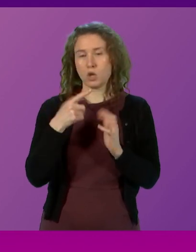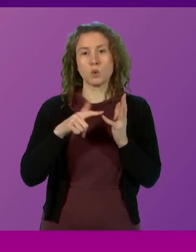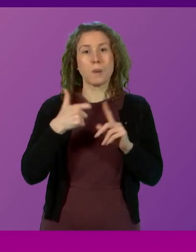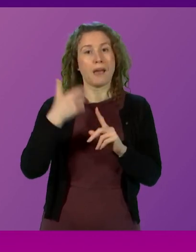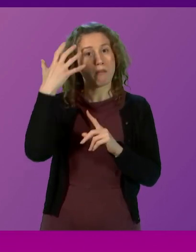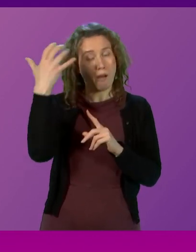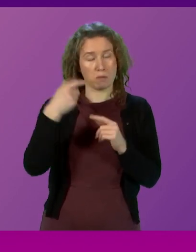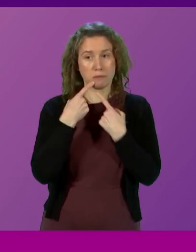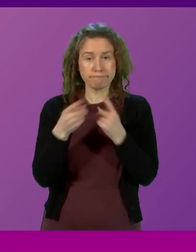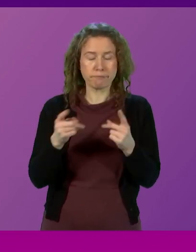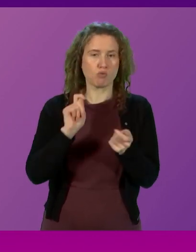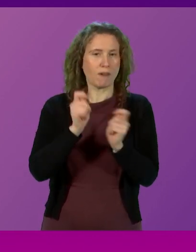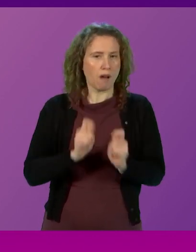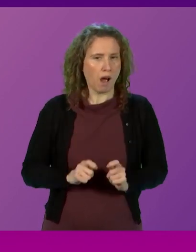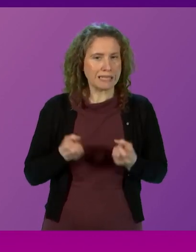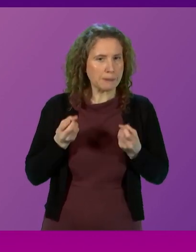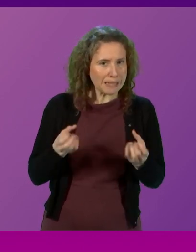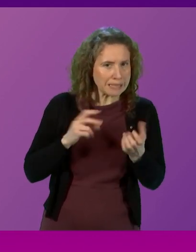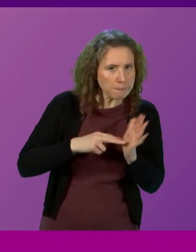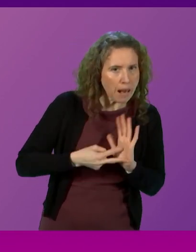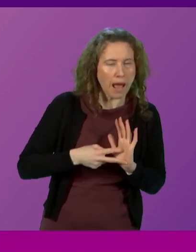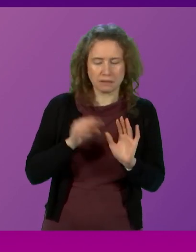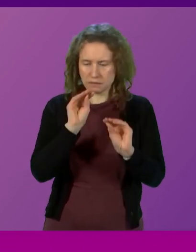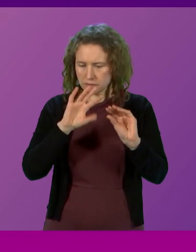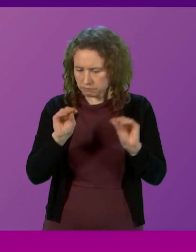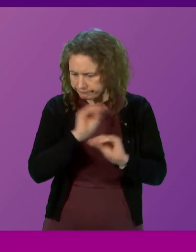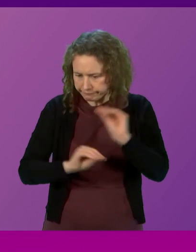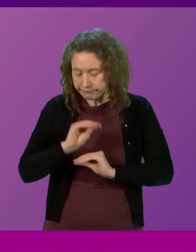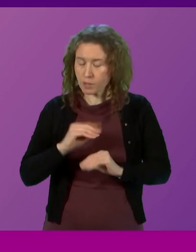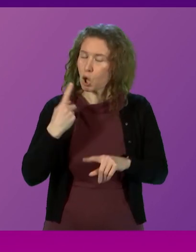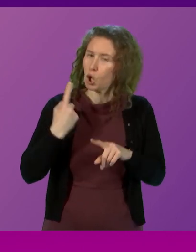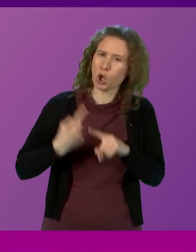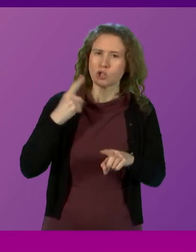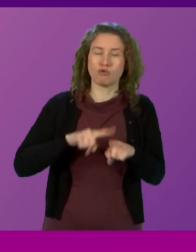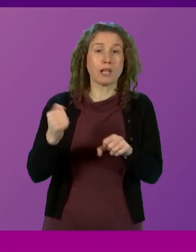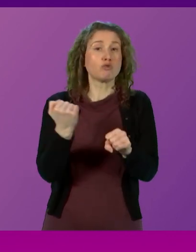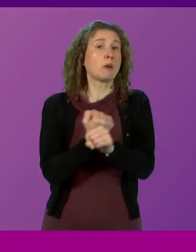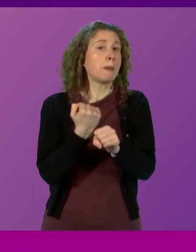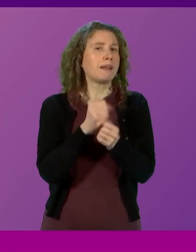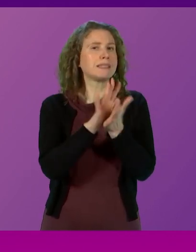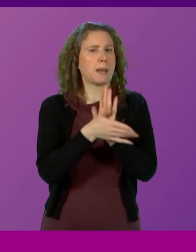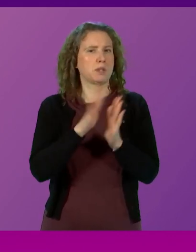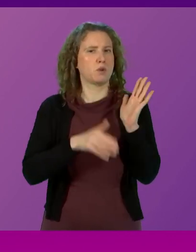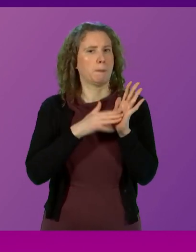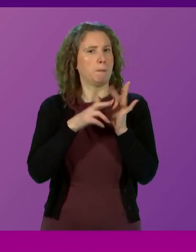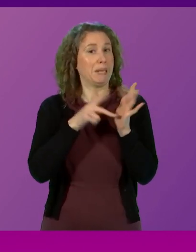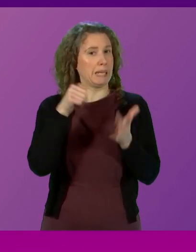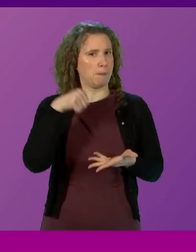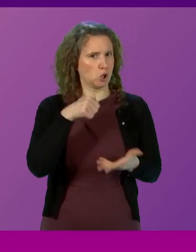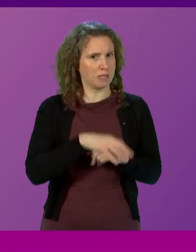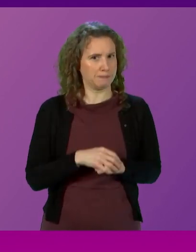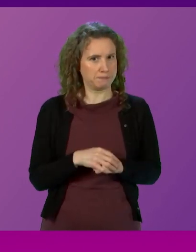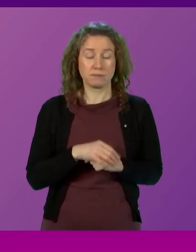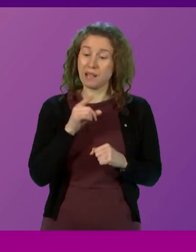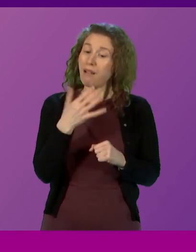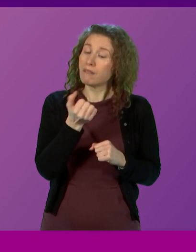revised tax and spending plans in its autumn statement, an urgent attempt to repair the damage of the mini-budget. Whilst